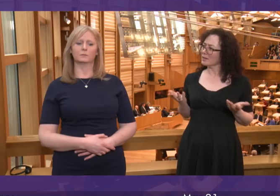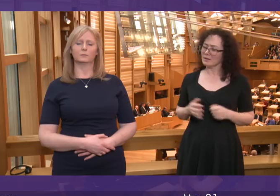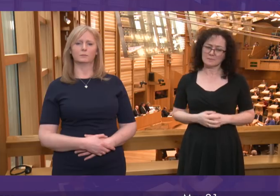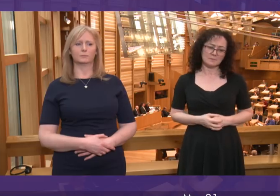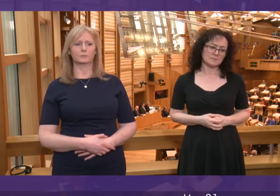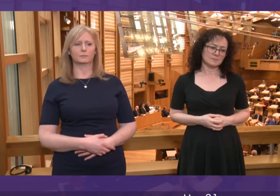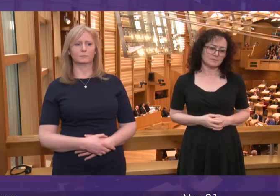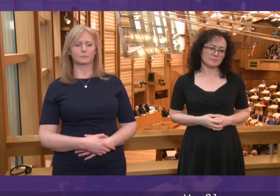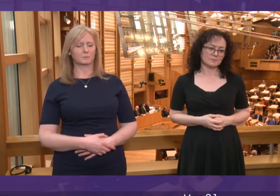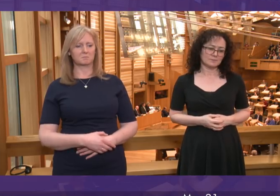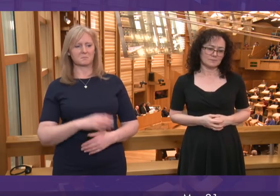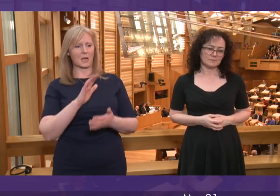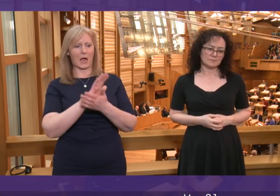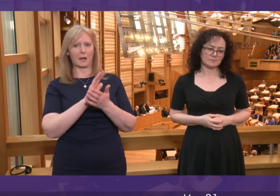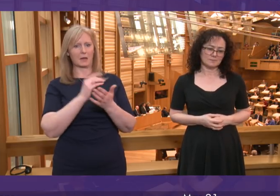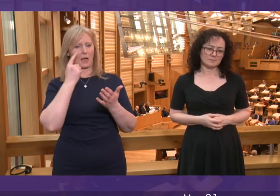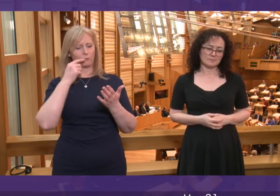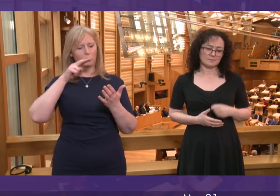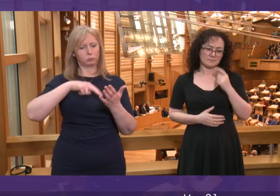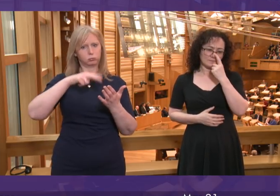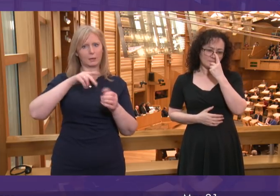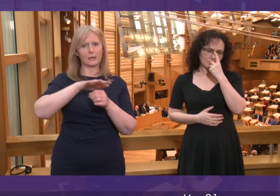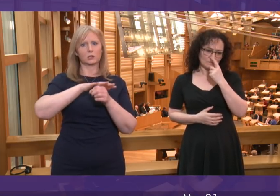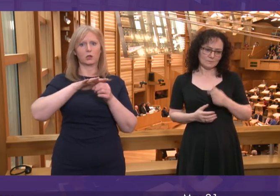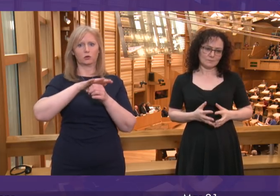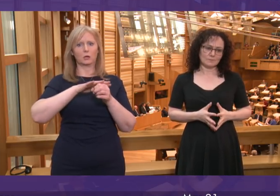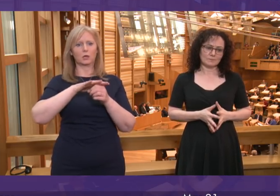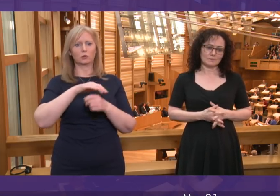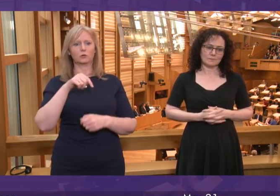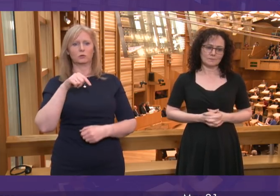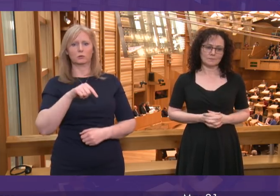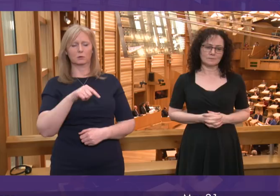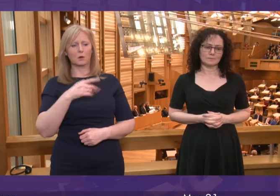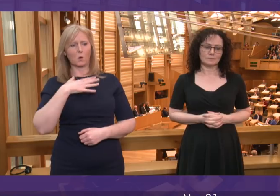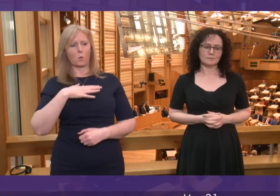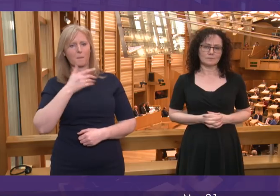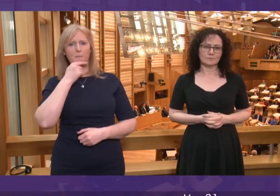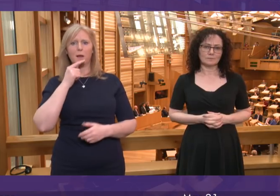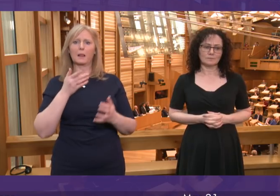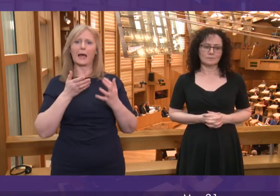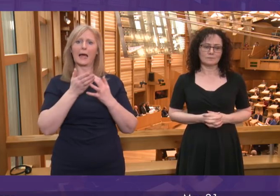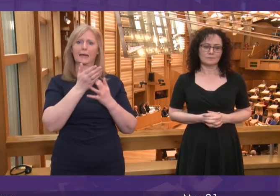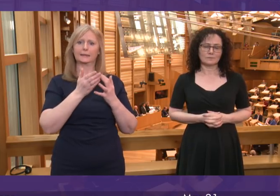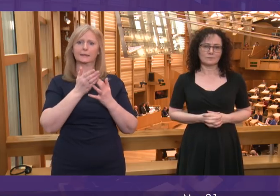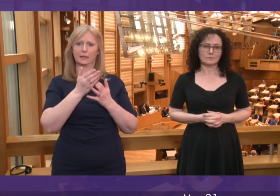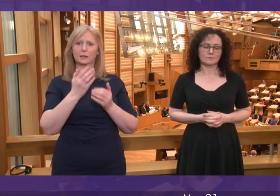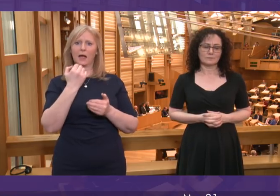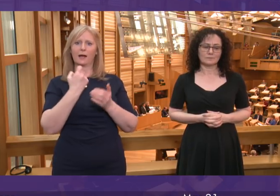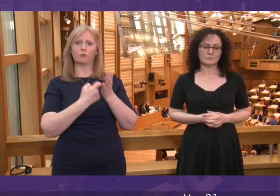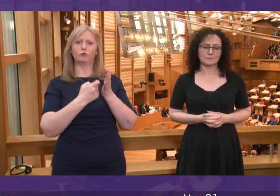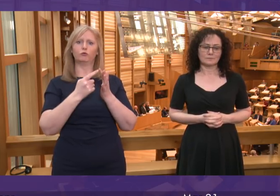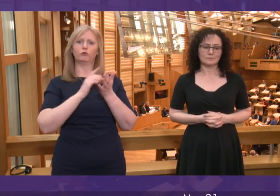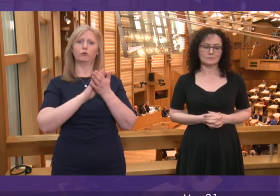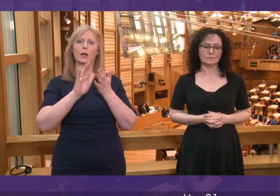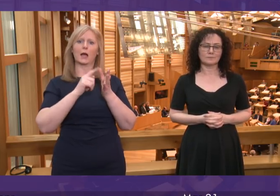firstly, I am very happy to look into that specific example. We want people to have access to rehabilitation services and a broad